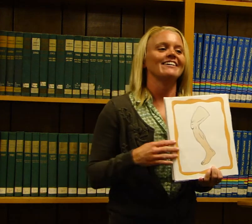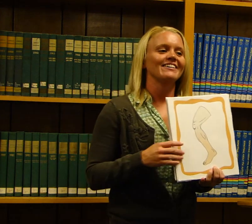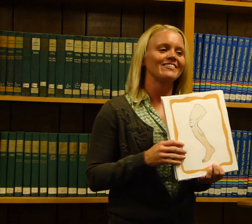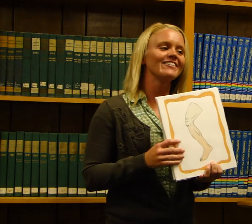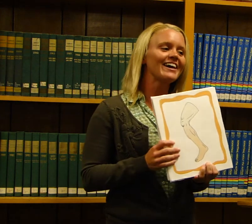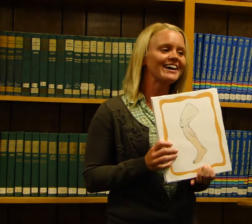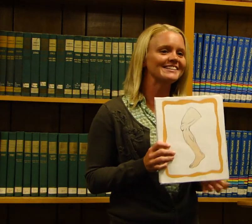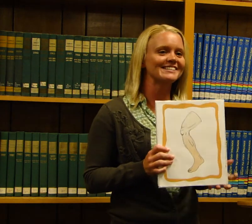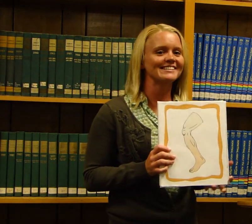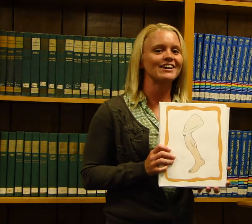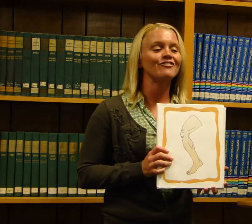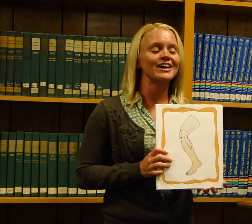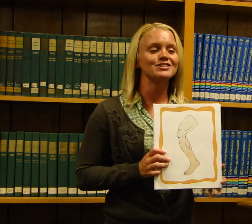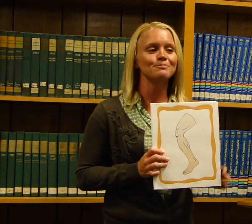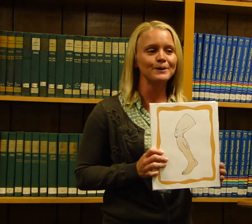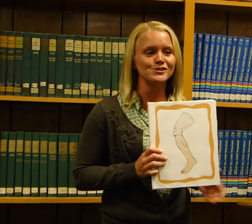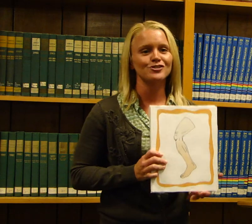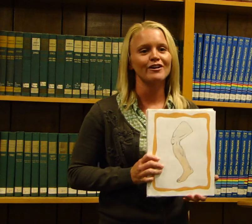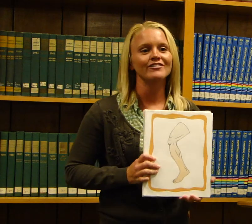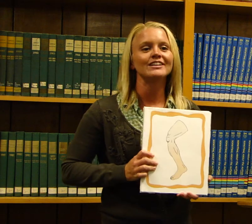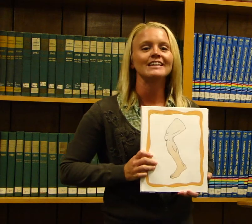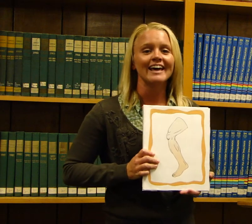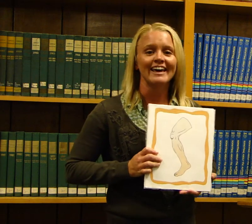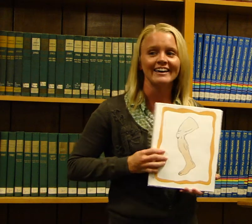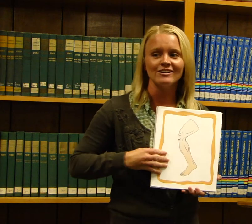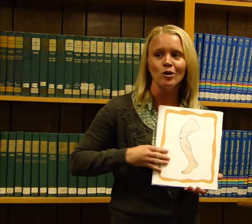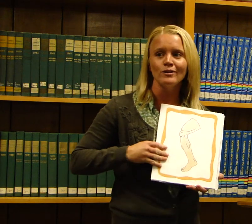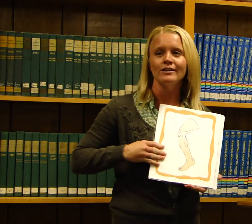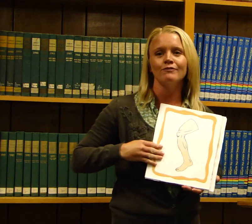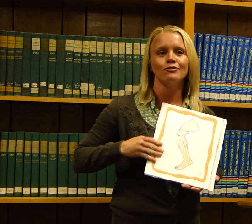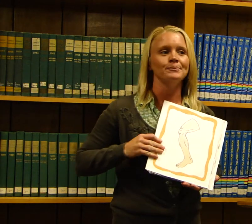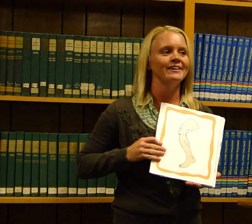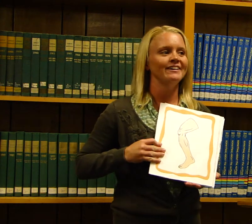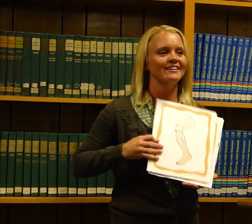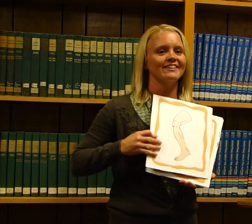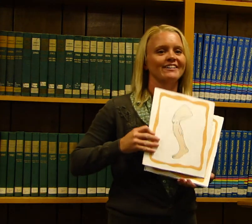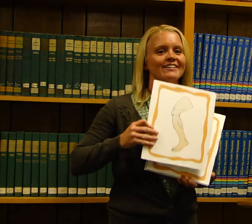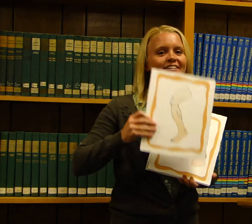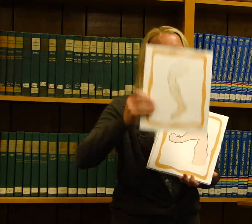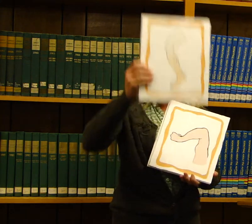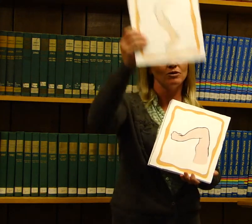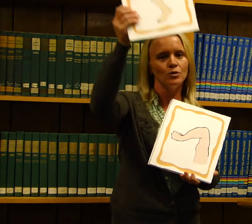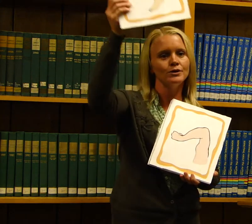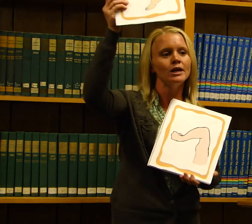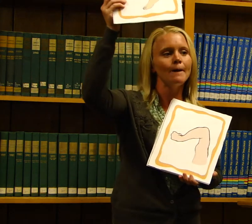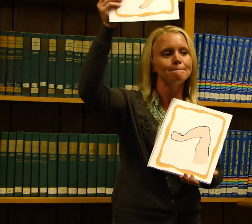Great! Now find your picture of a leg and hold it up for me. Can you hold it up?